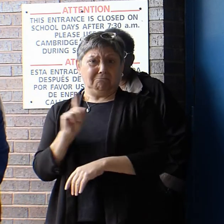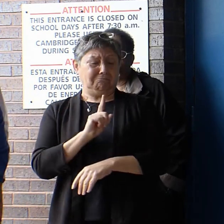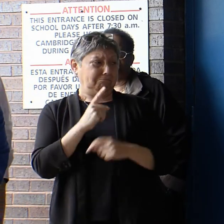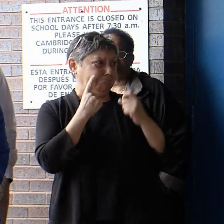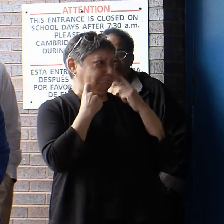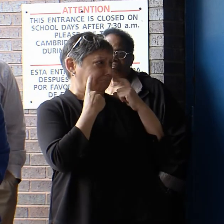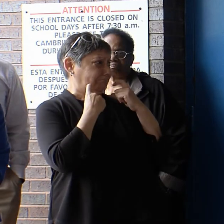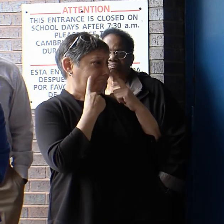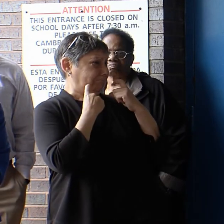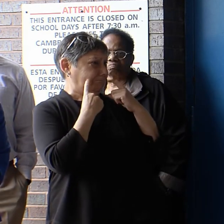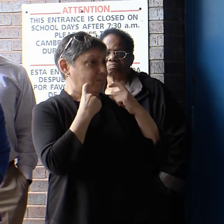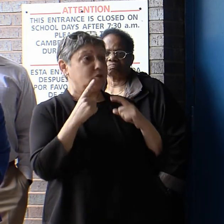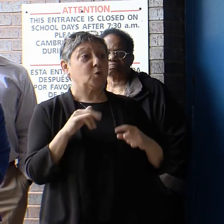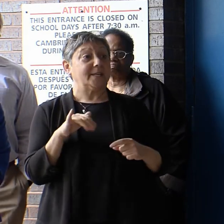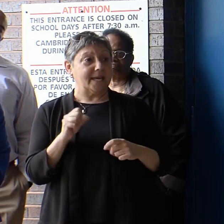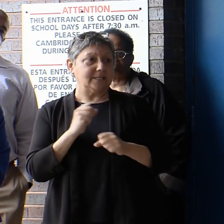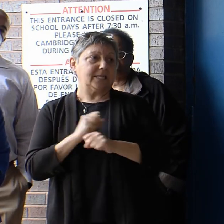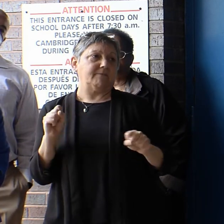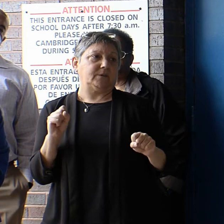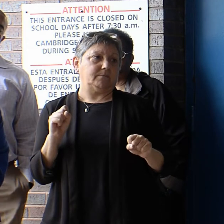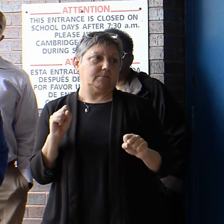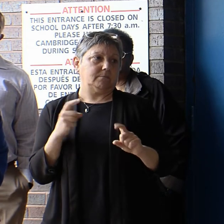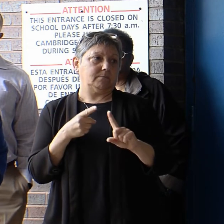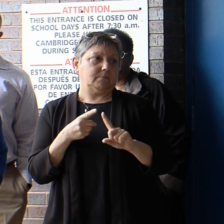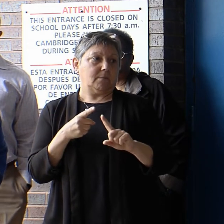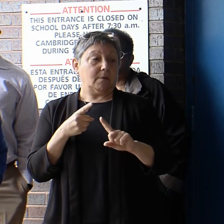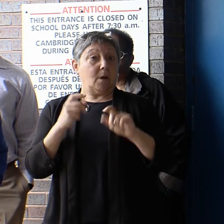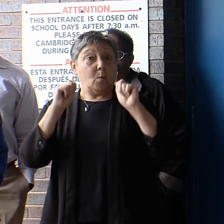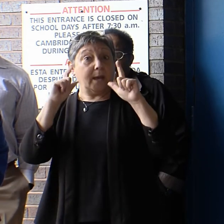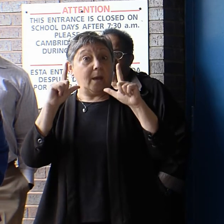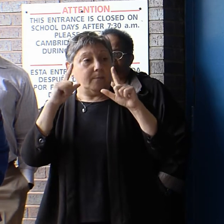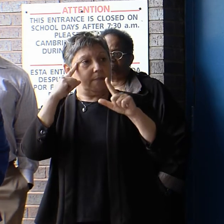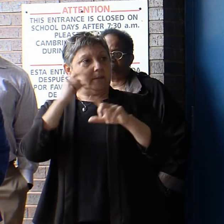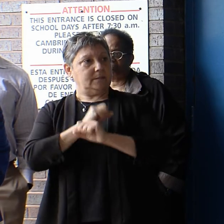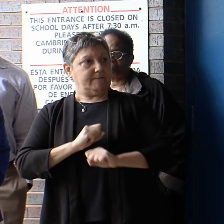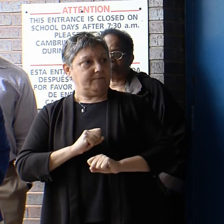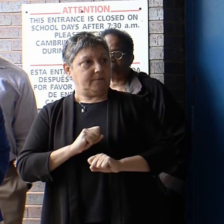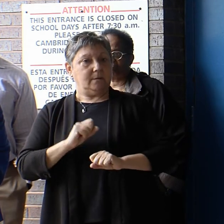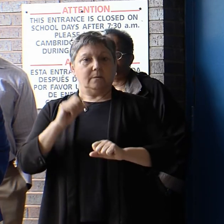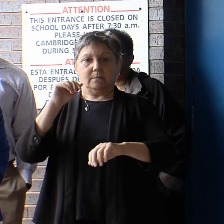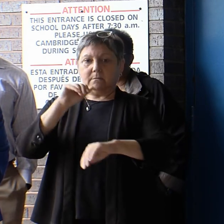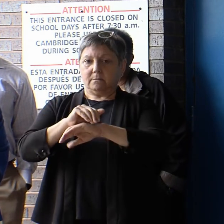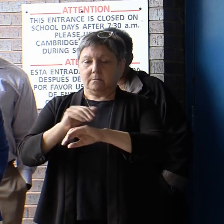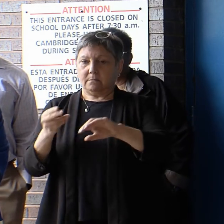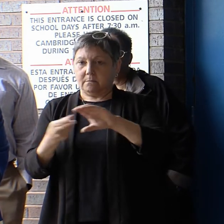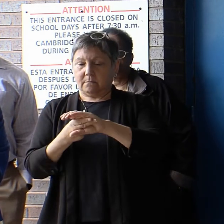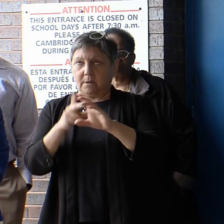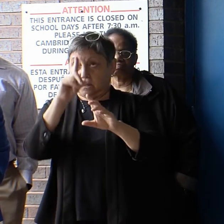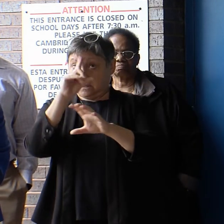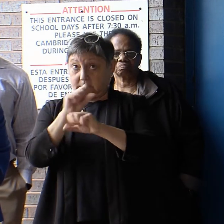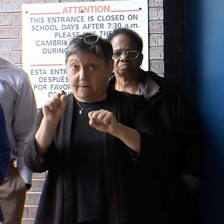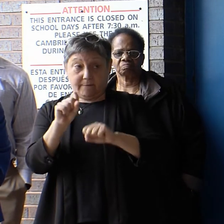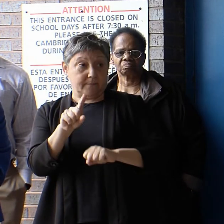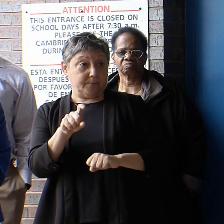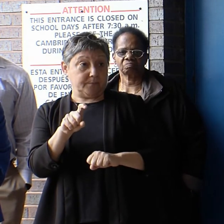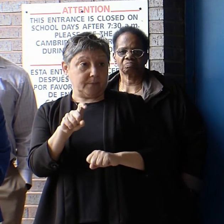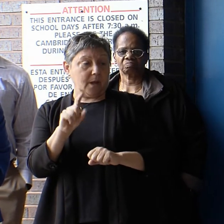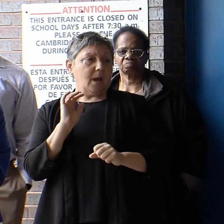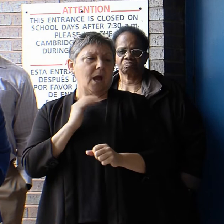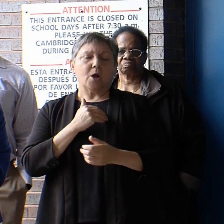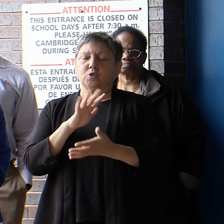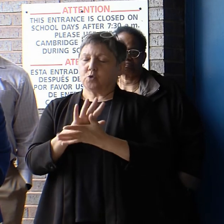what I think about when I wake up, when I go to bed at night. Our schools are incredible learning environments.